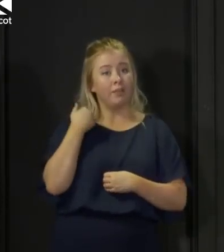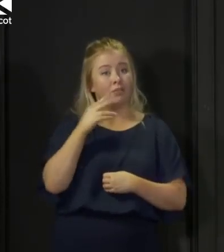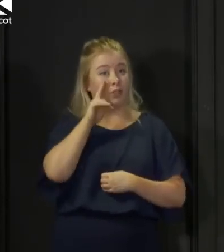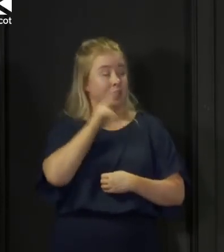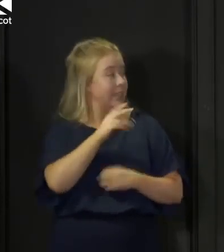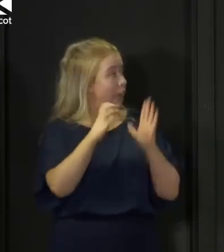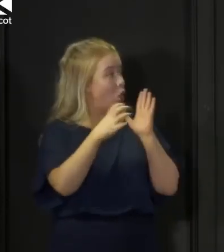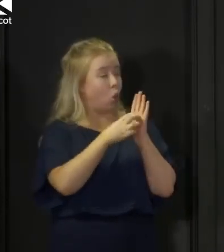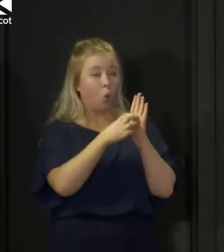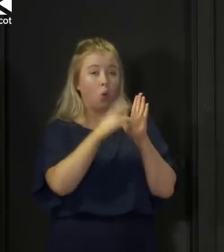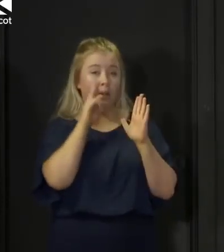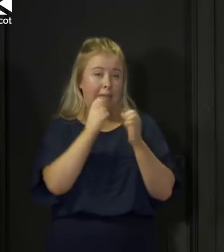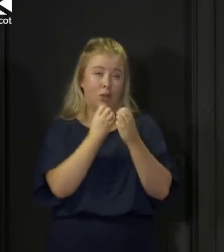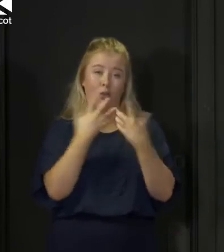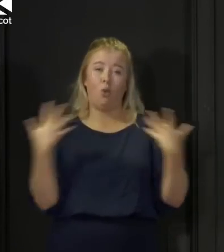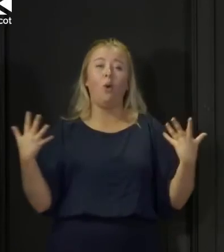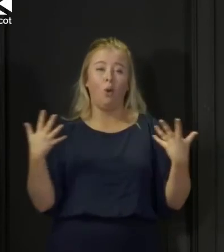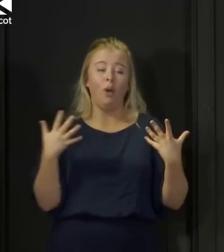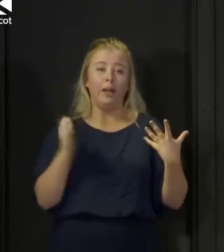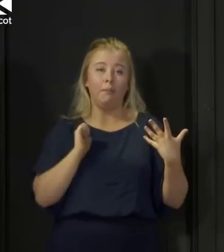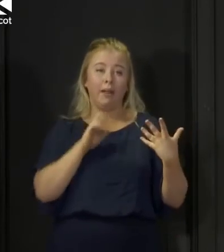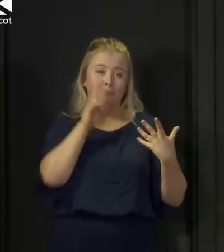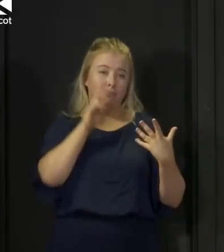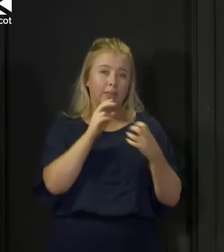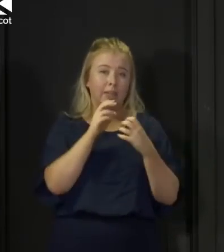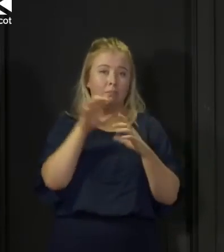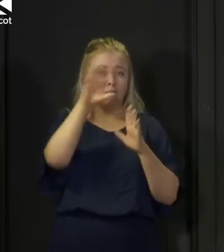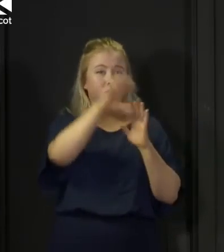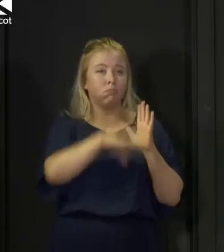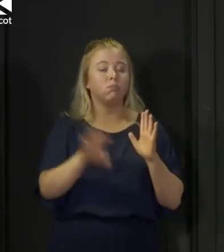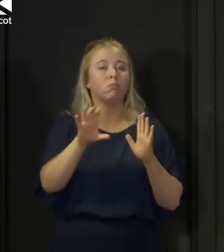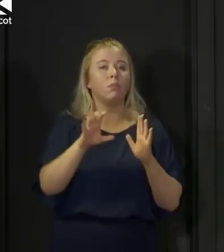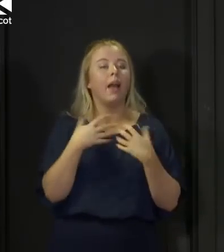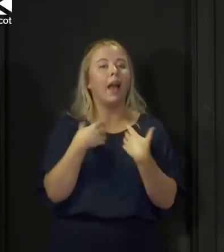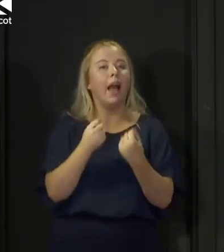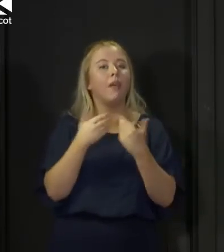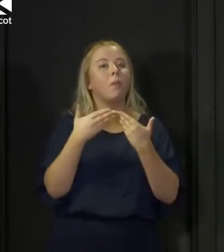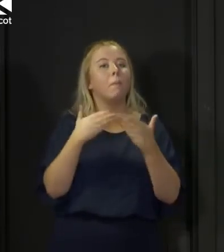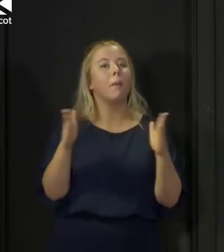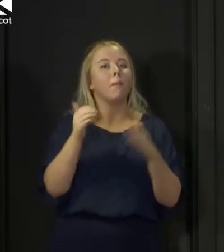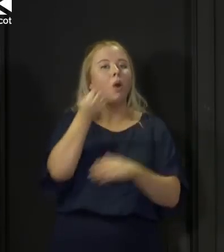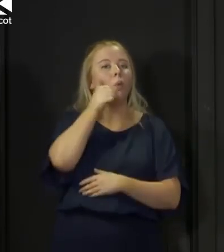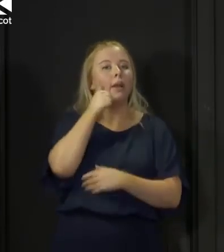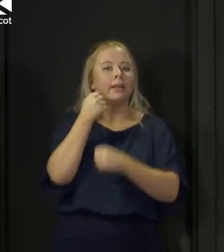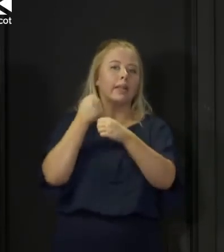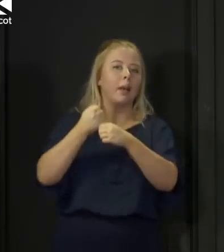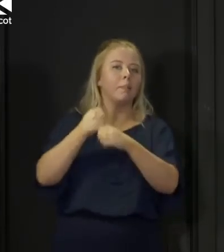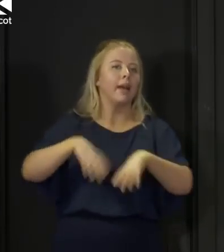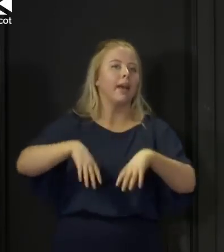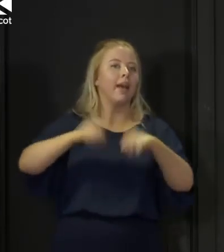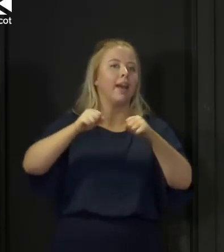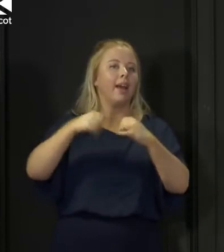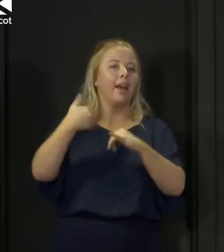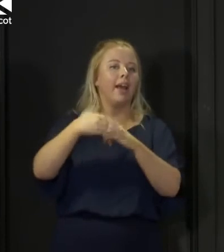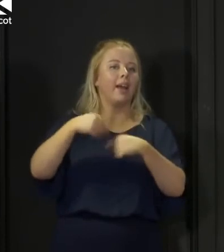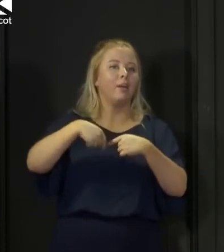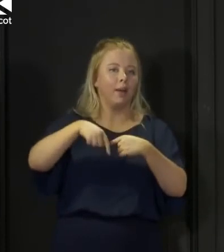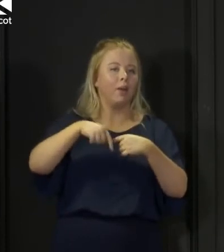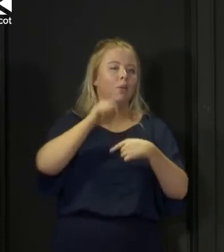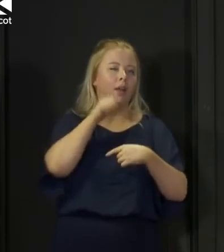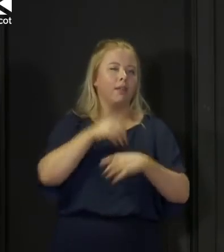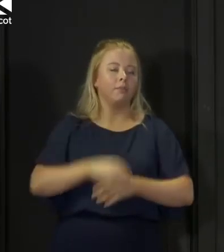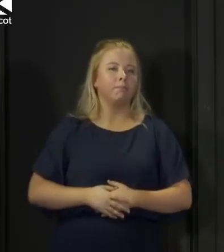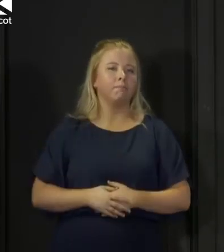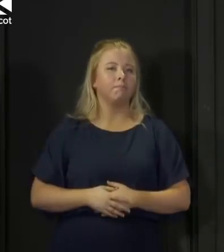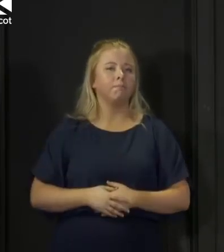behind me here you'll be seeing a lot of it in the coming days we will have that public awareness and marketing campaigns start to kick in at the end of the week and